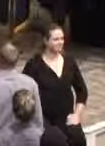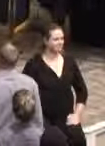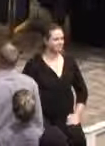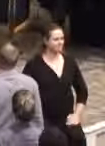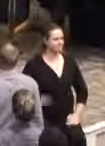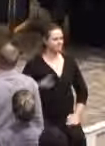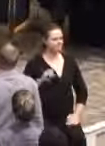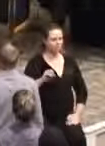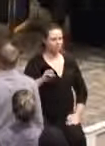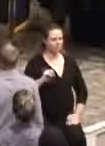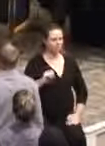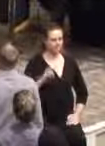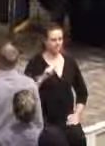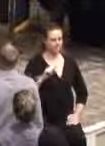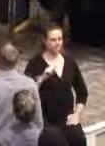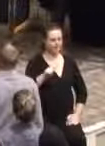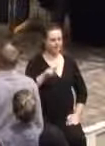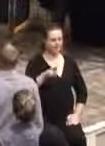Robin Taylor.